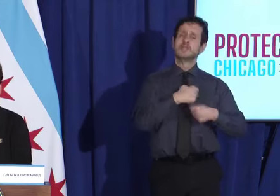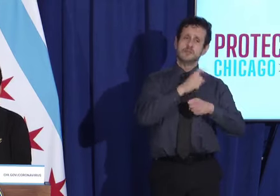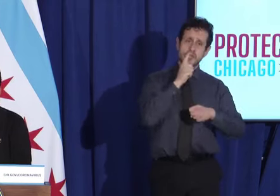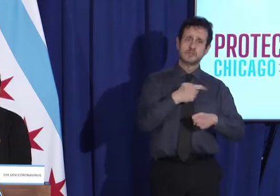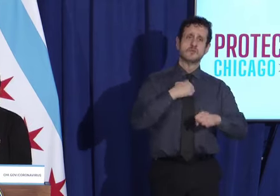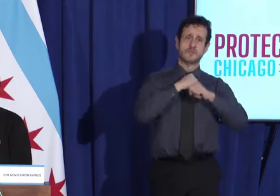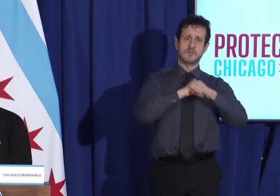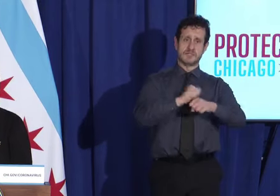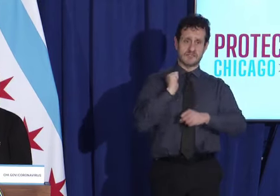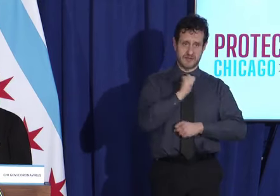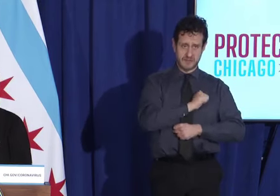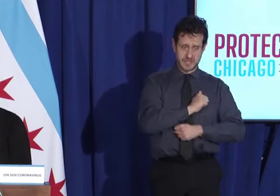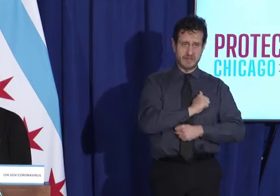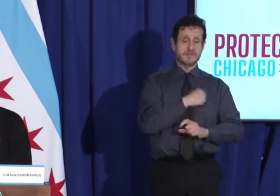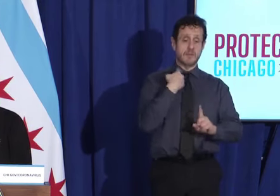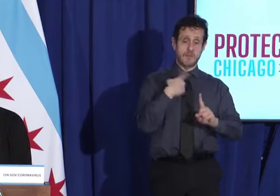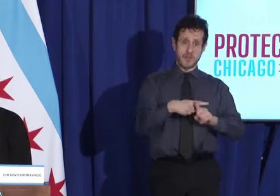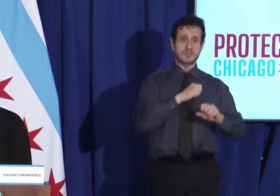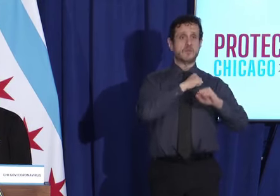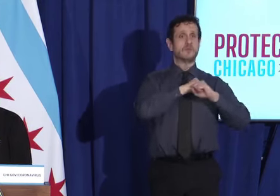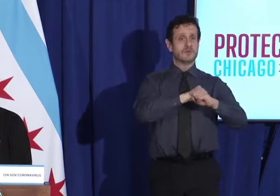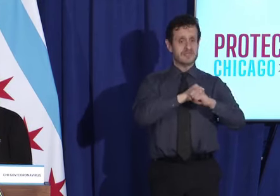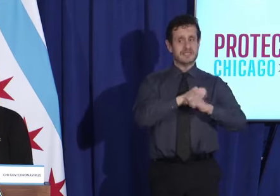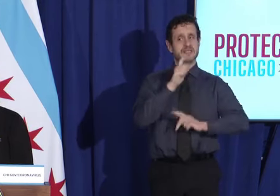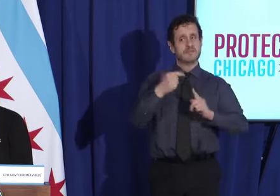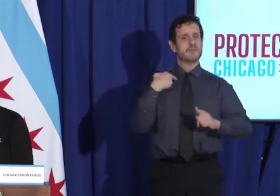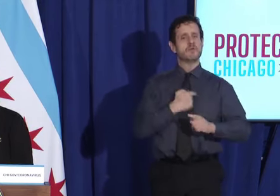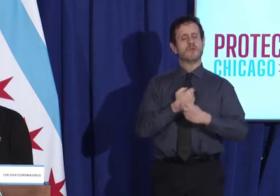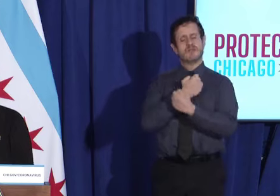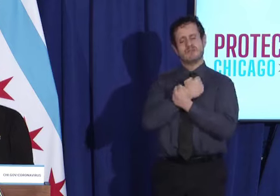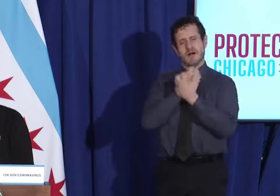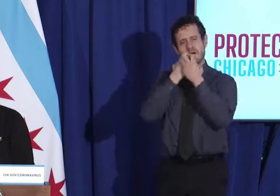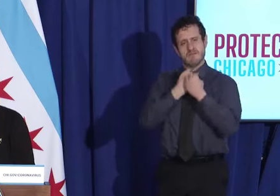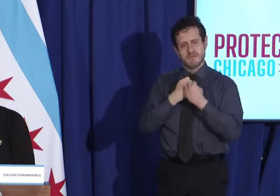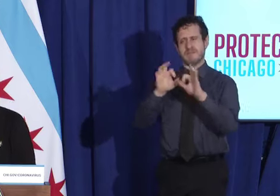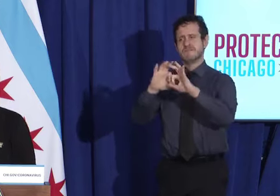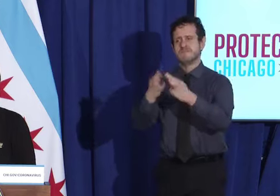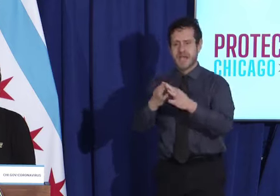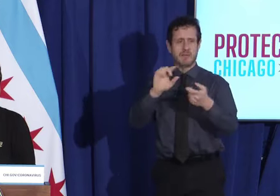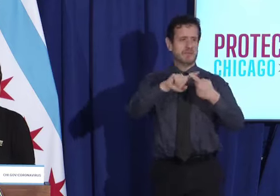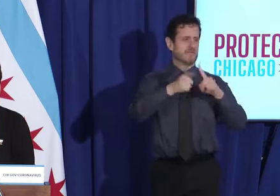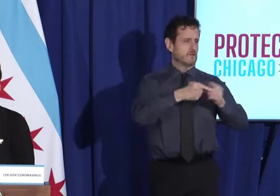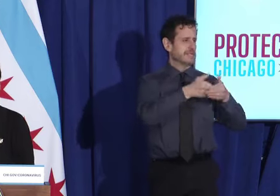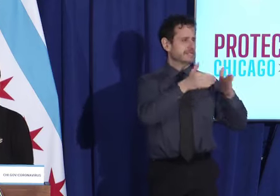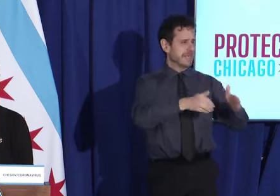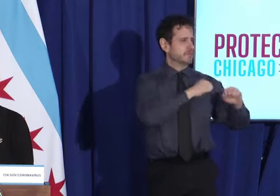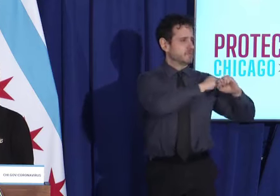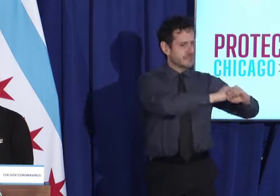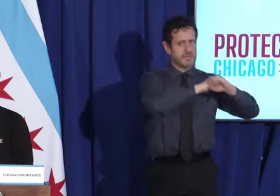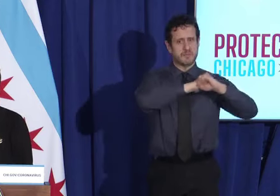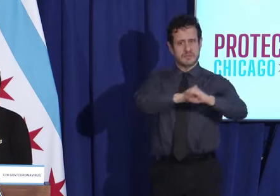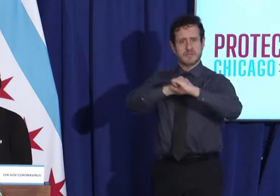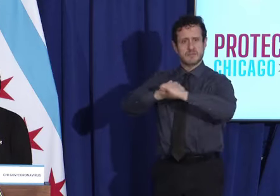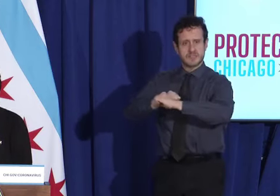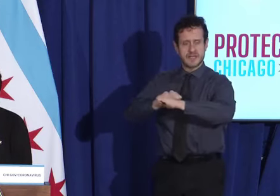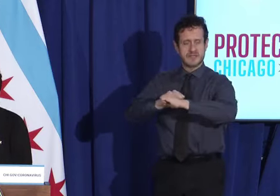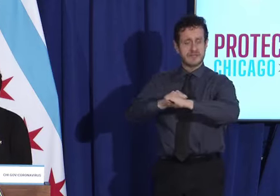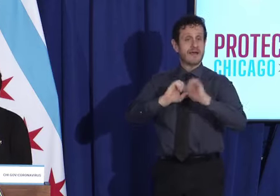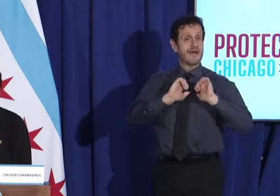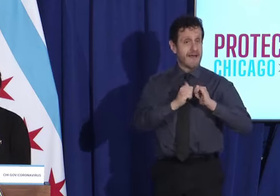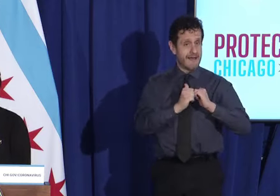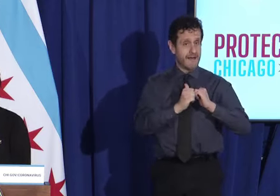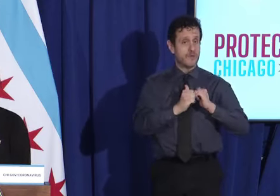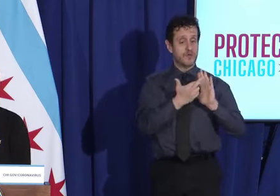ourselves and that we're protecting our loved ones by following the regulations that we are talking